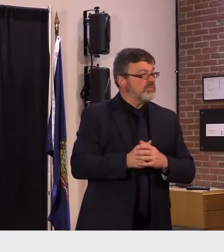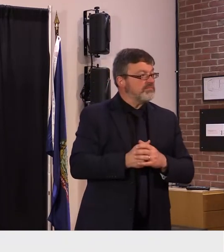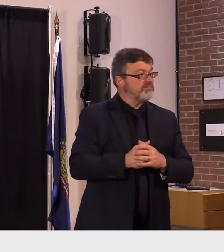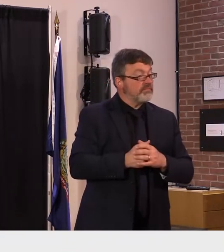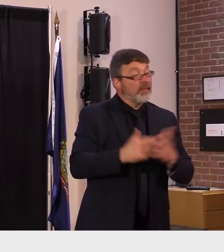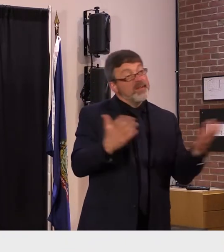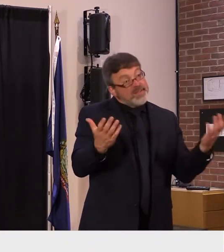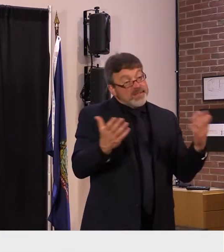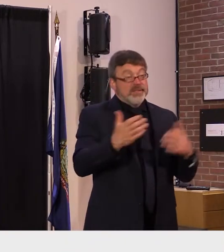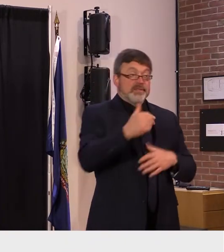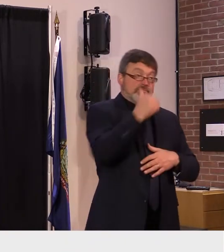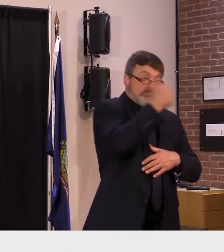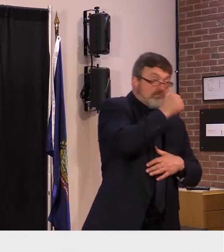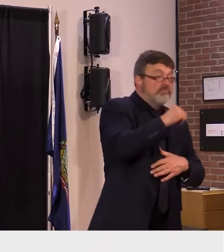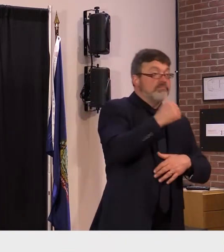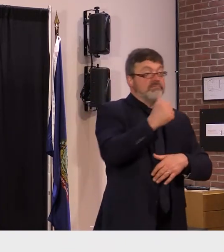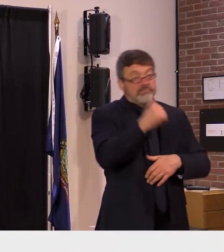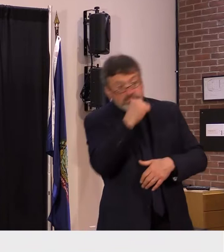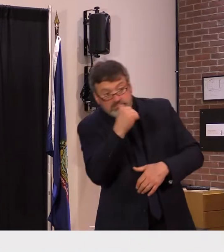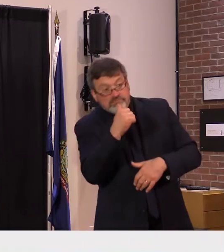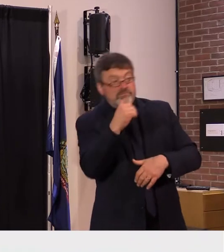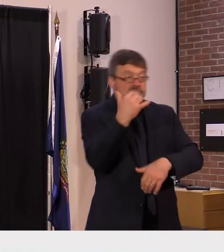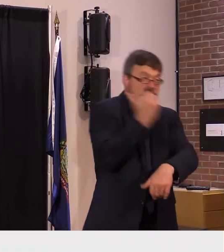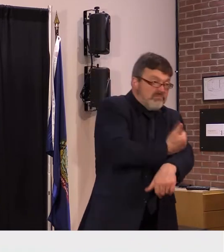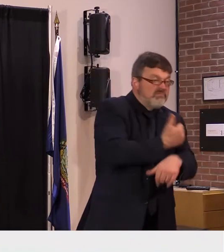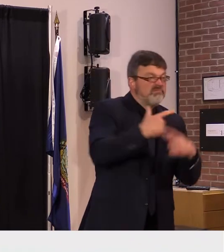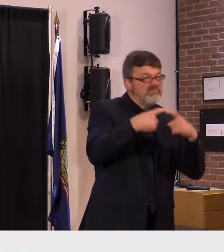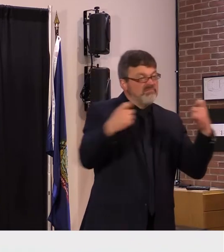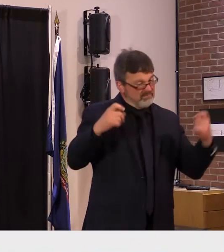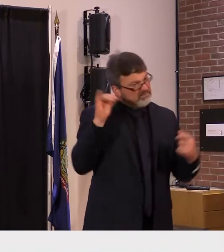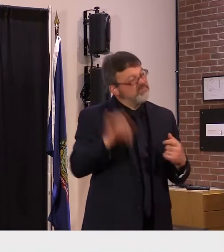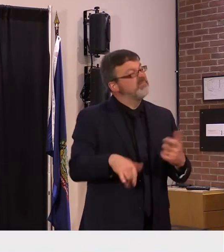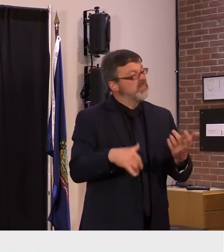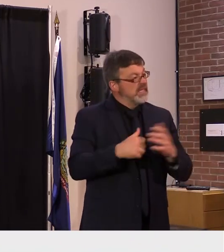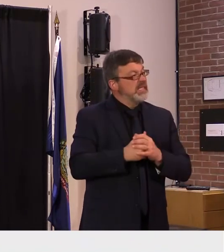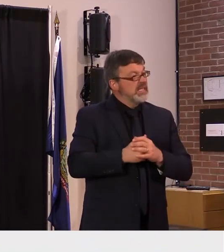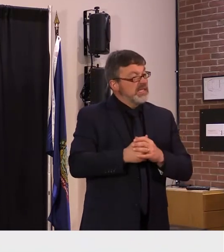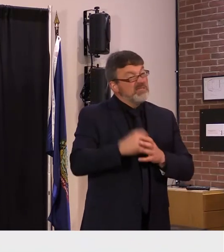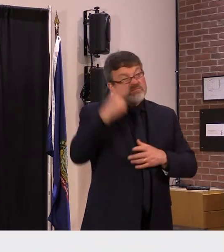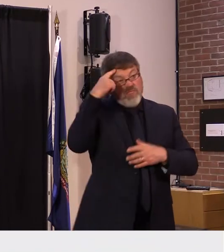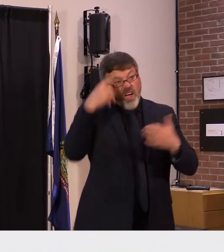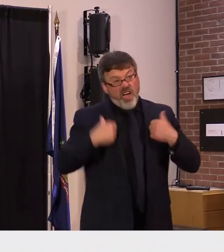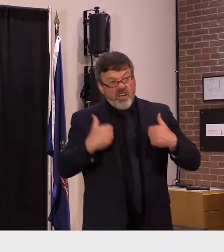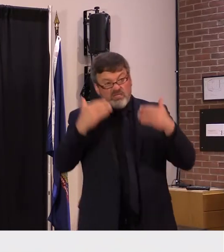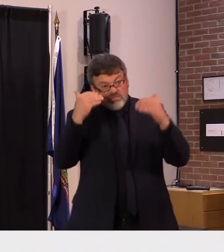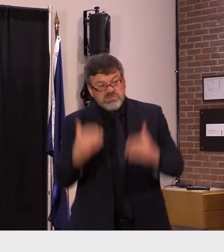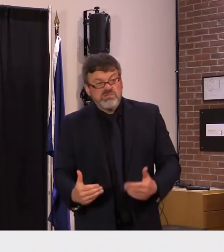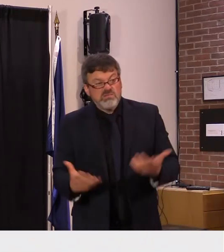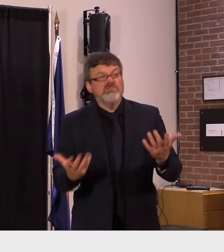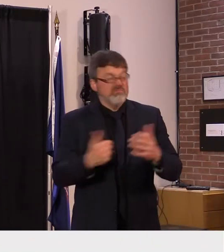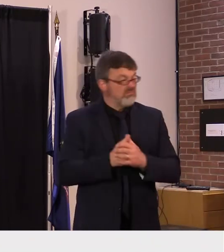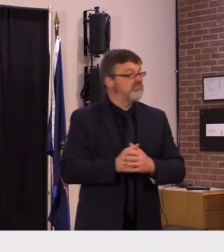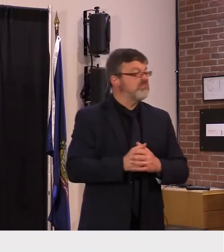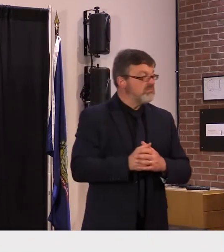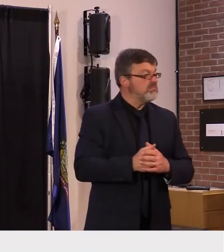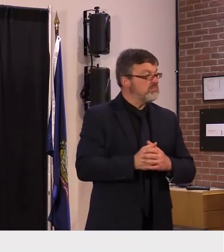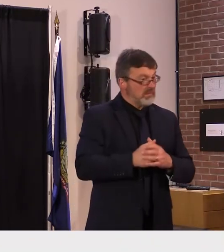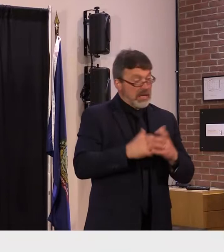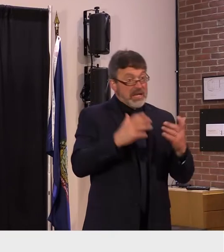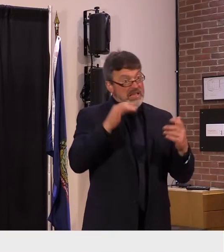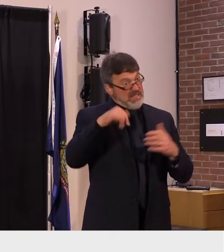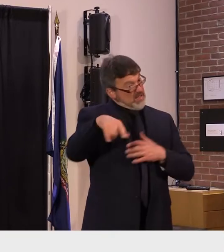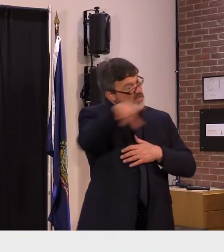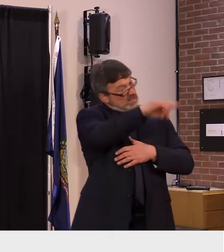mental health preventing deaths from the so-called diseases of despair food insecurity